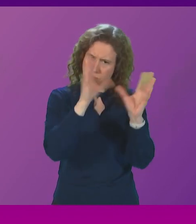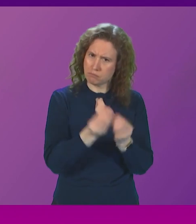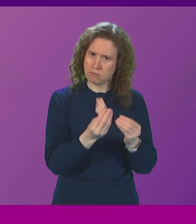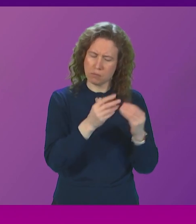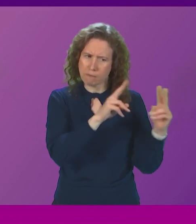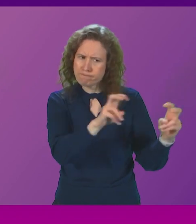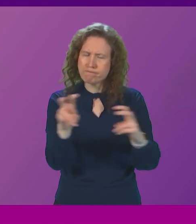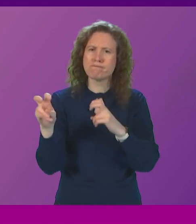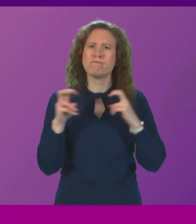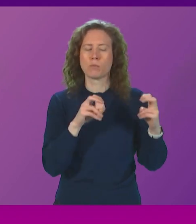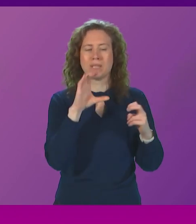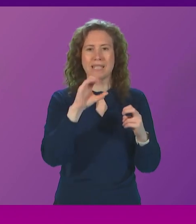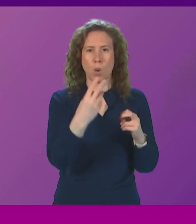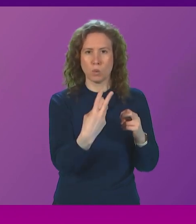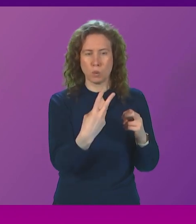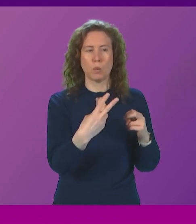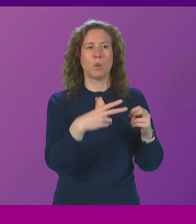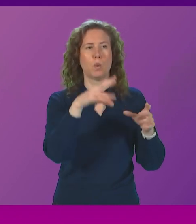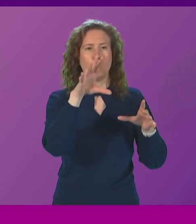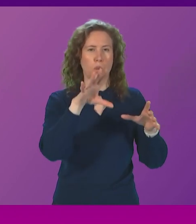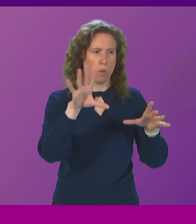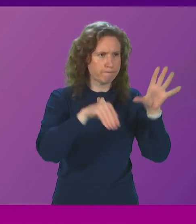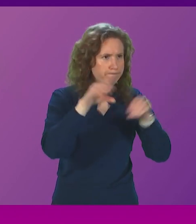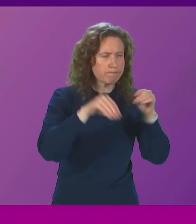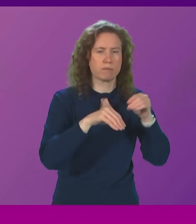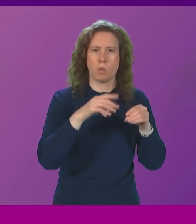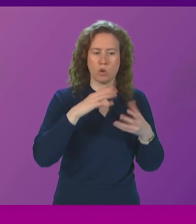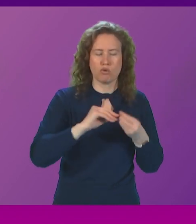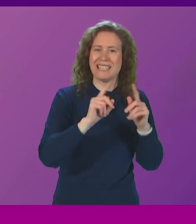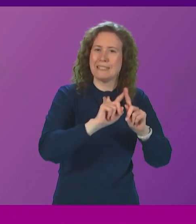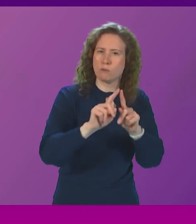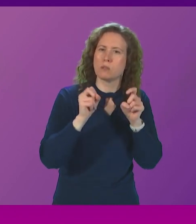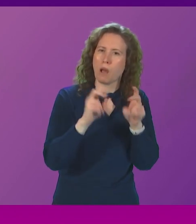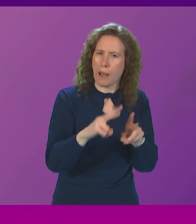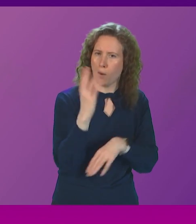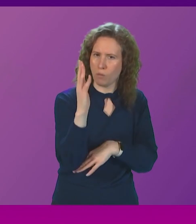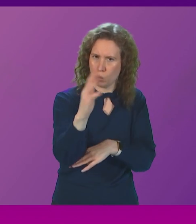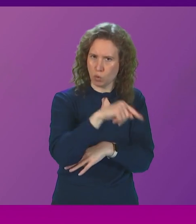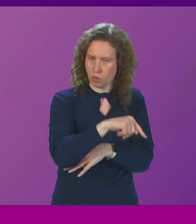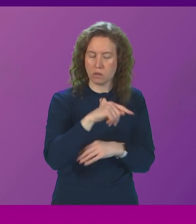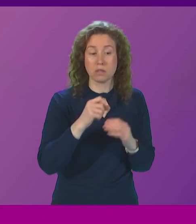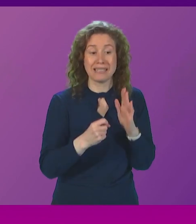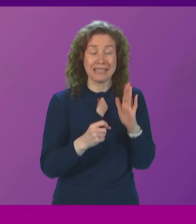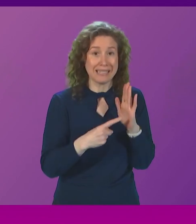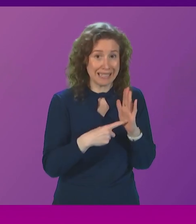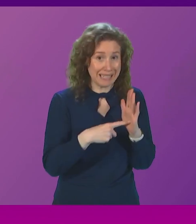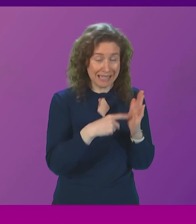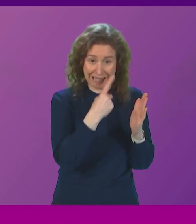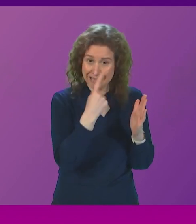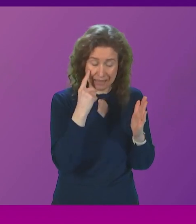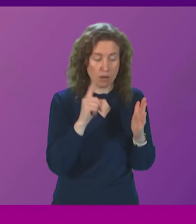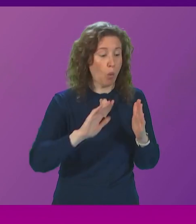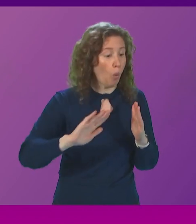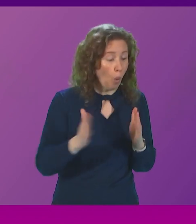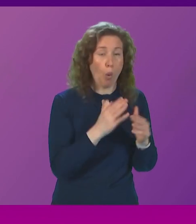study on CO2 uptake achieved through creating different types of woodland the key finding of the forest research study is that all